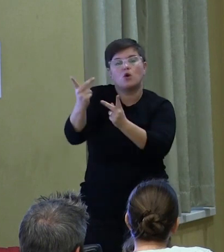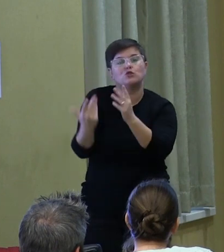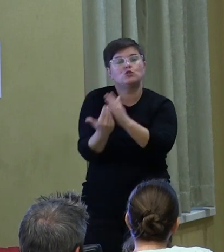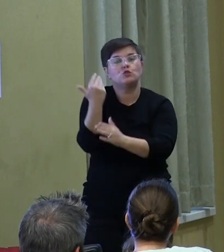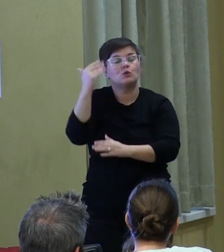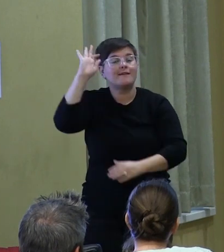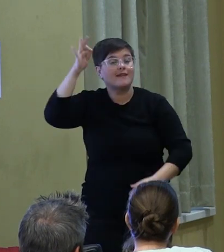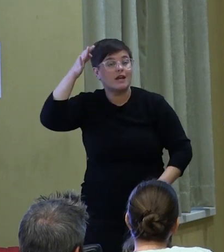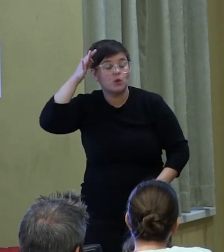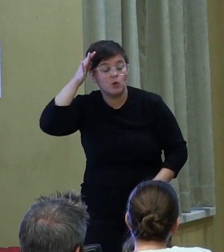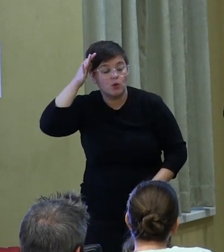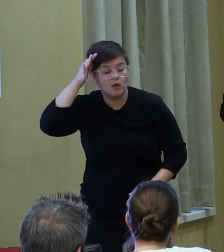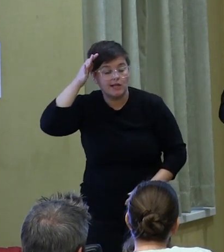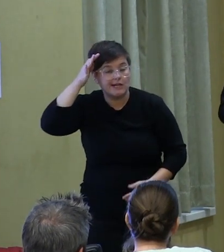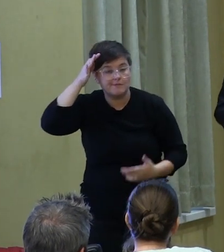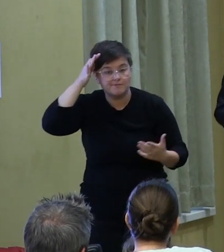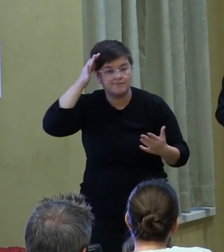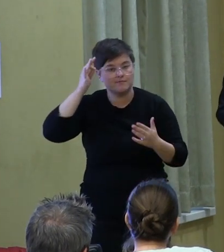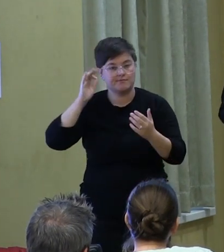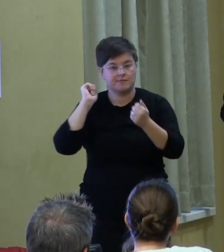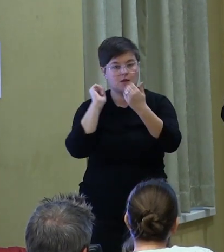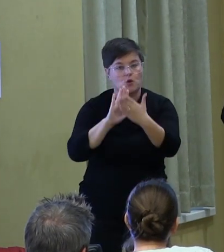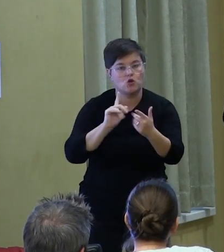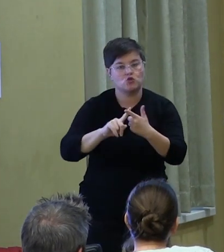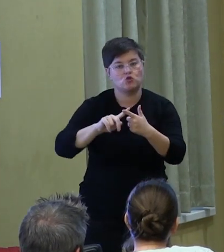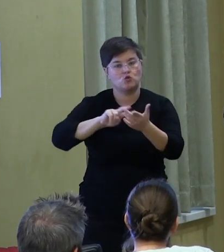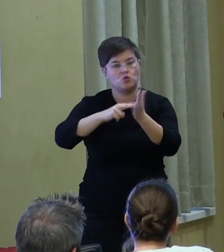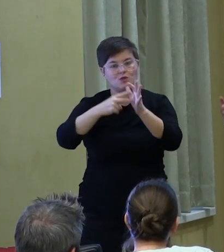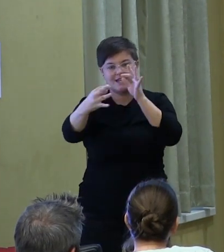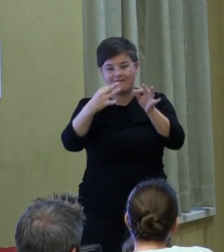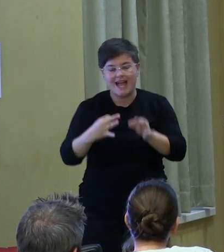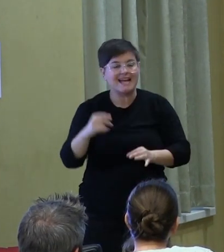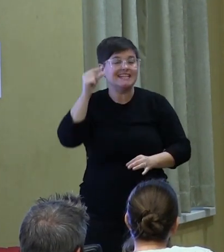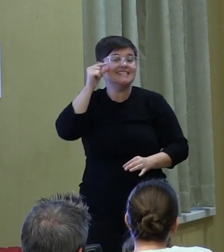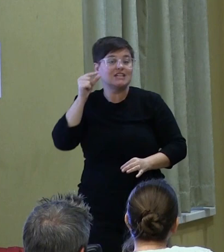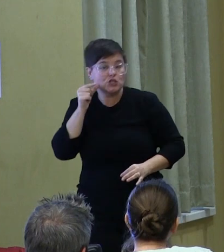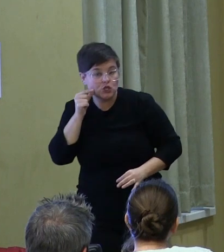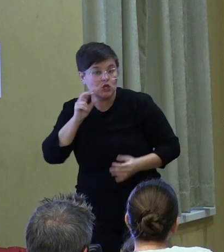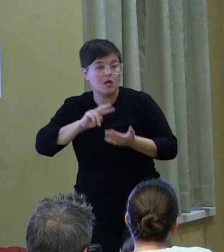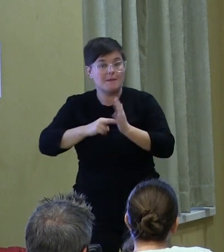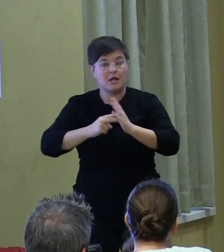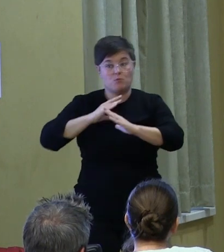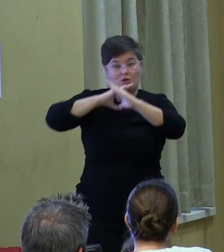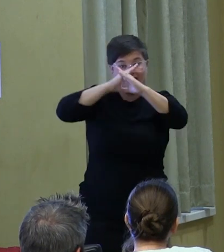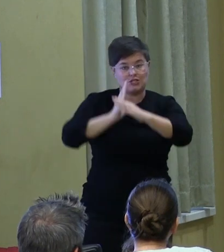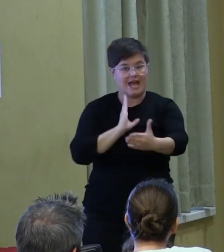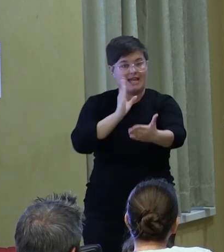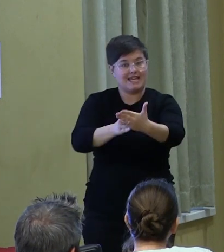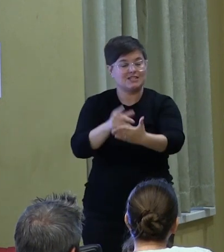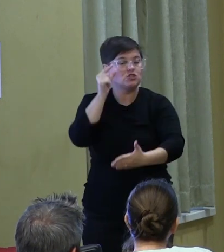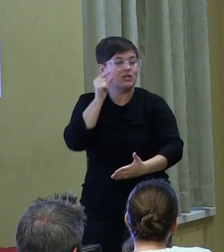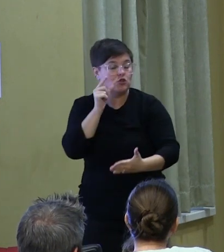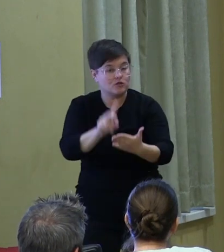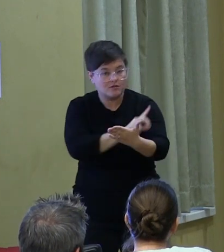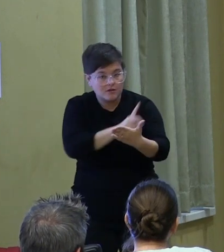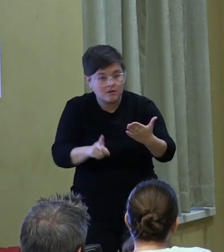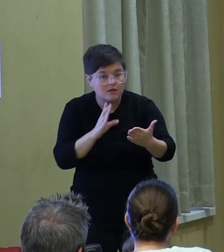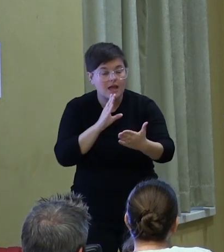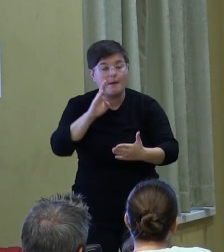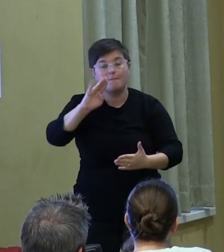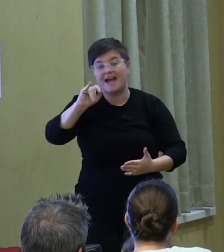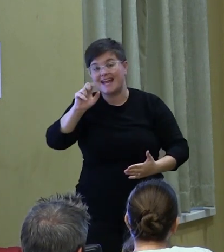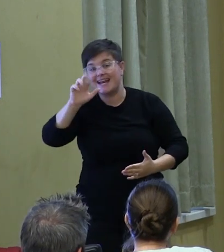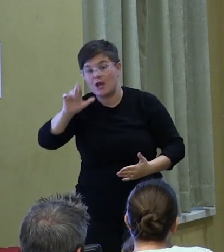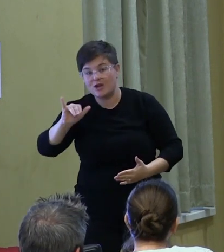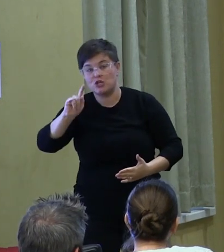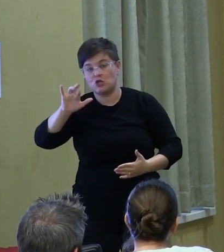federal ways of defining gender and thereby protections against gender discrimination in binary terms.